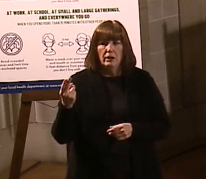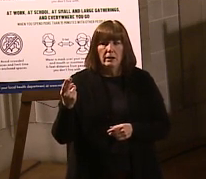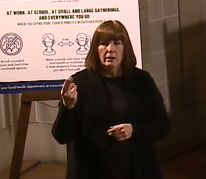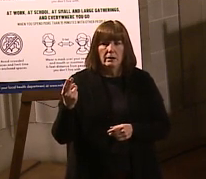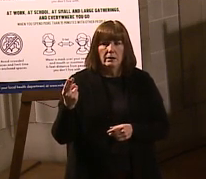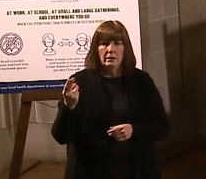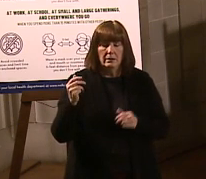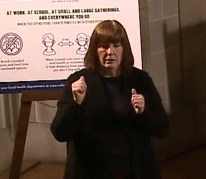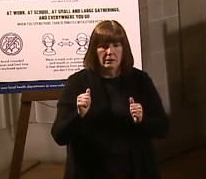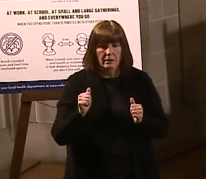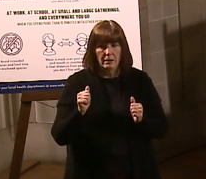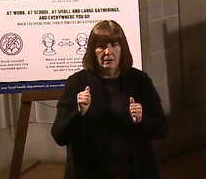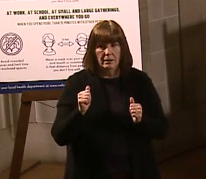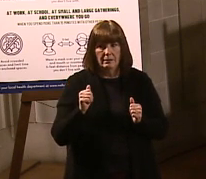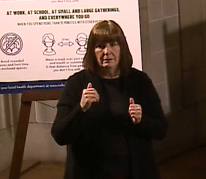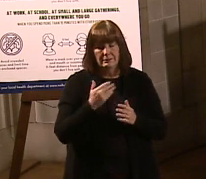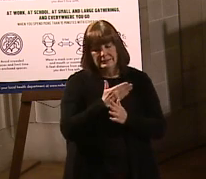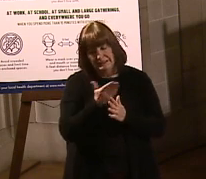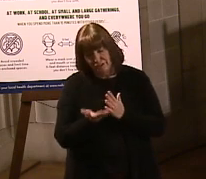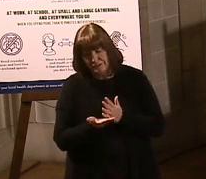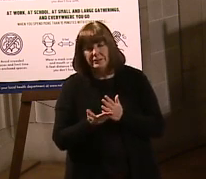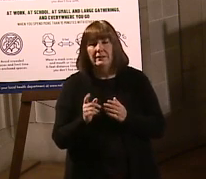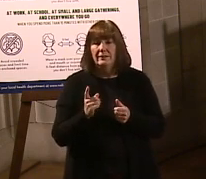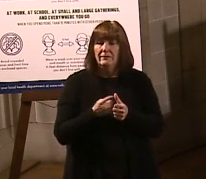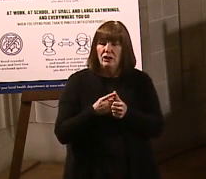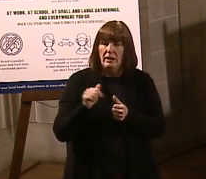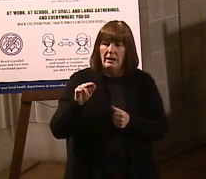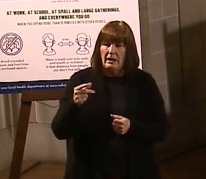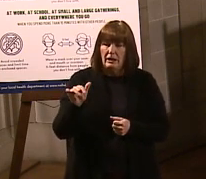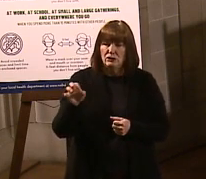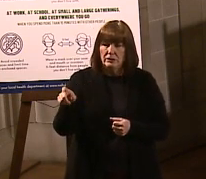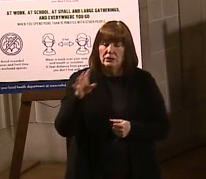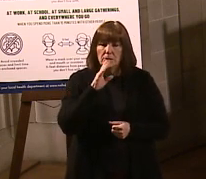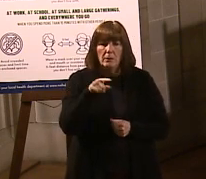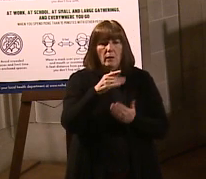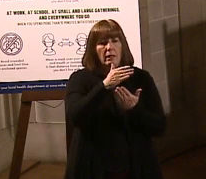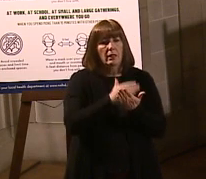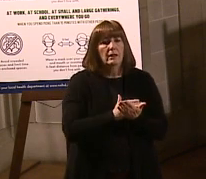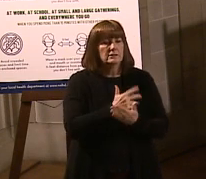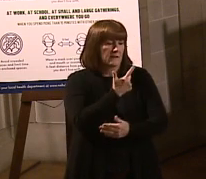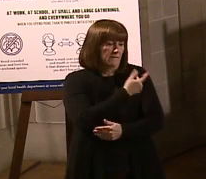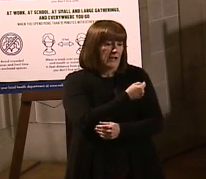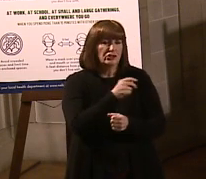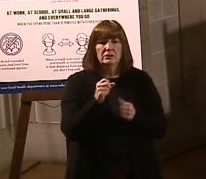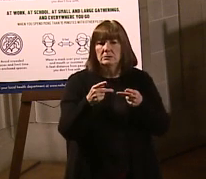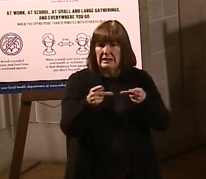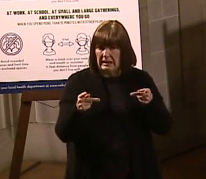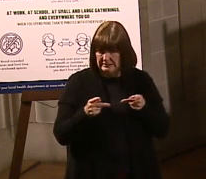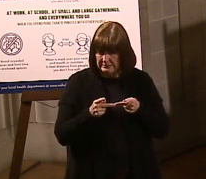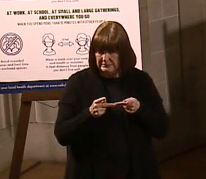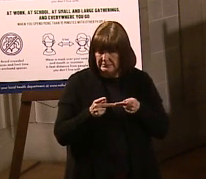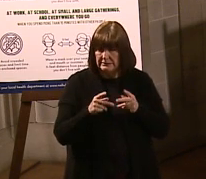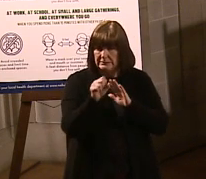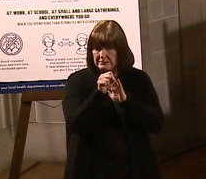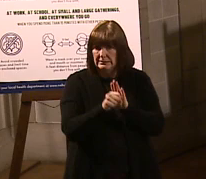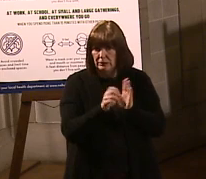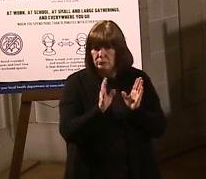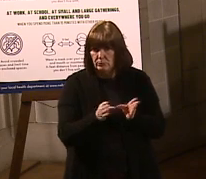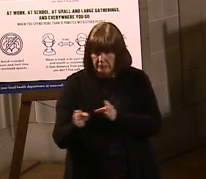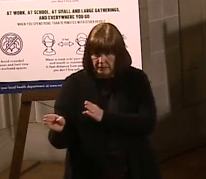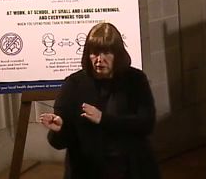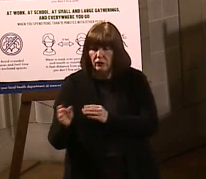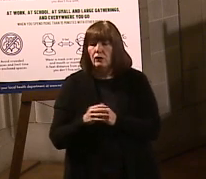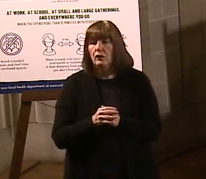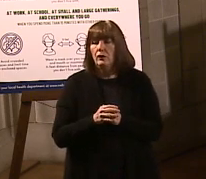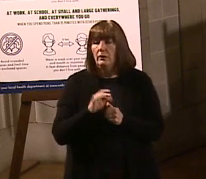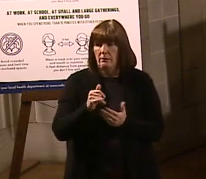so we can expect more after this one. The first was Angie had talked about a list of vaccination sites that the state was preparing, and is that